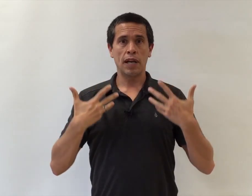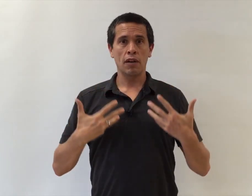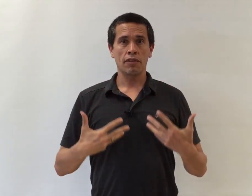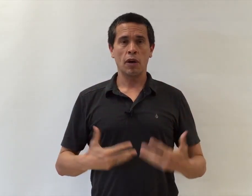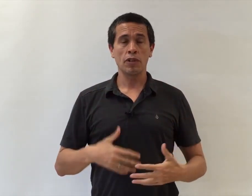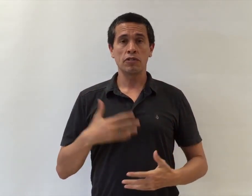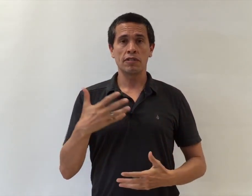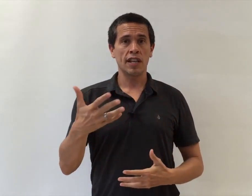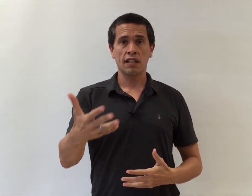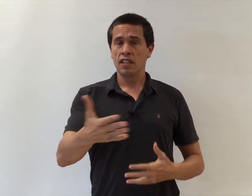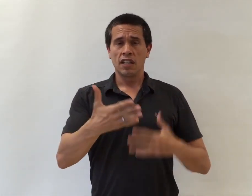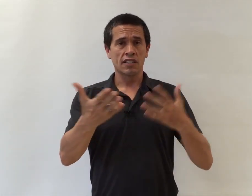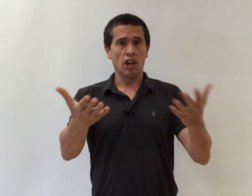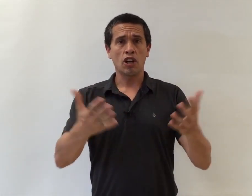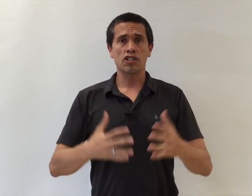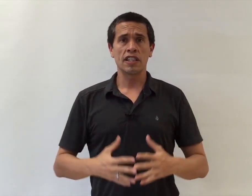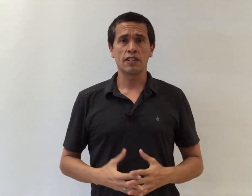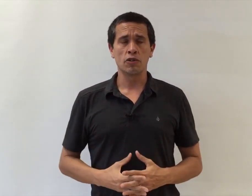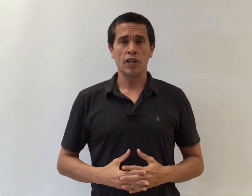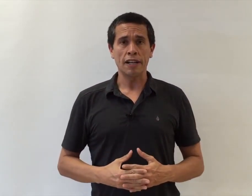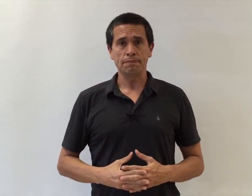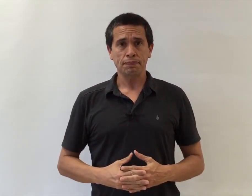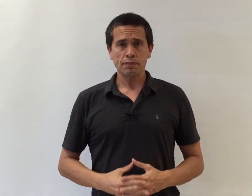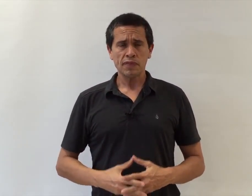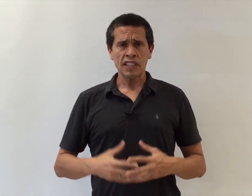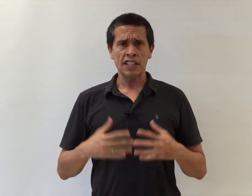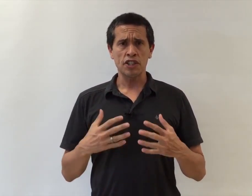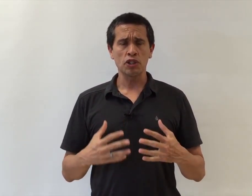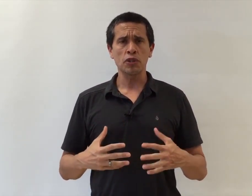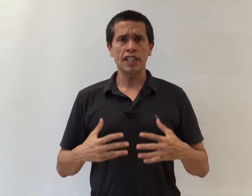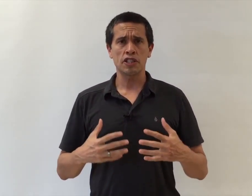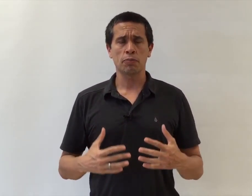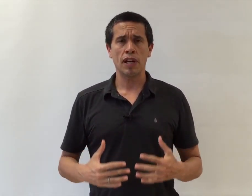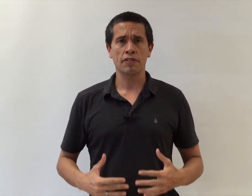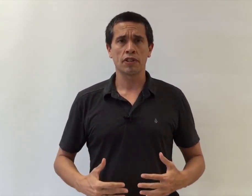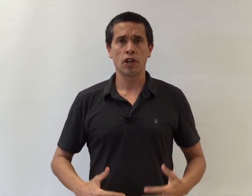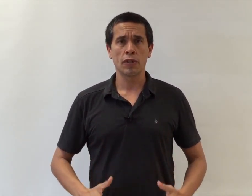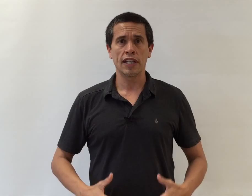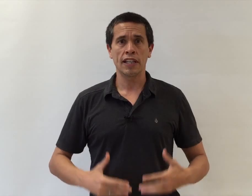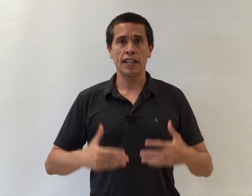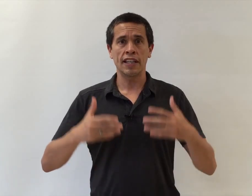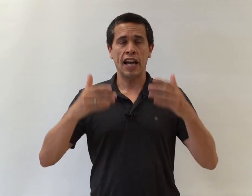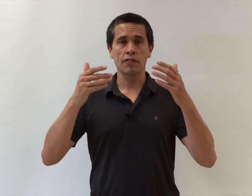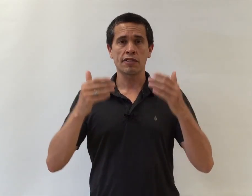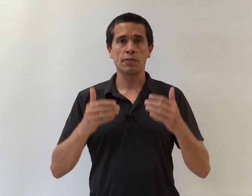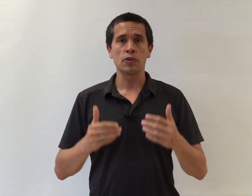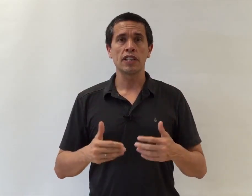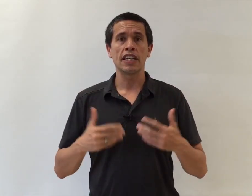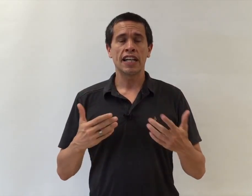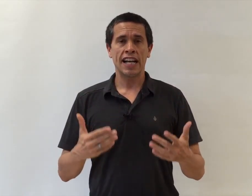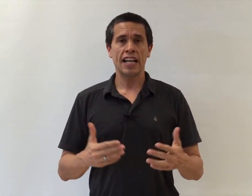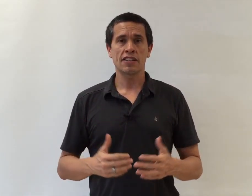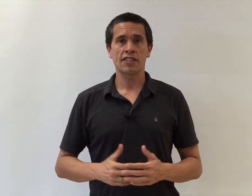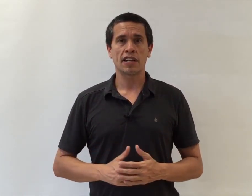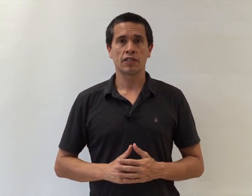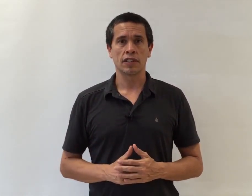mouth, and I want you to take as long as you need to do that until you can get your breath to go in and out smoothly and silently.